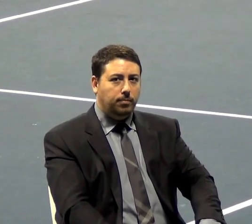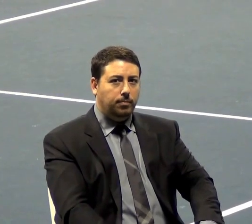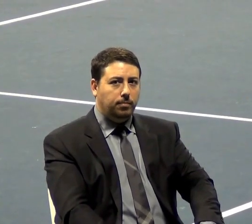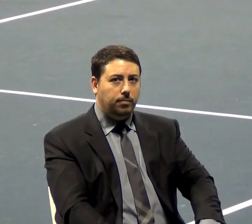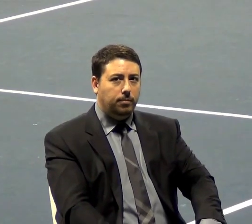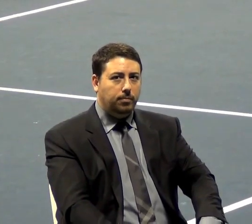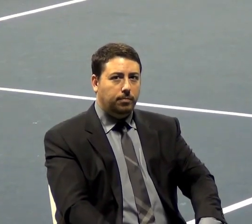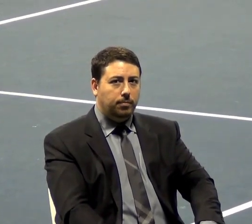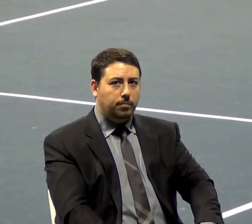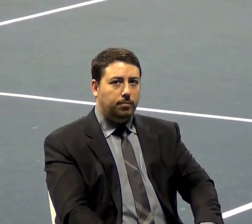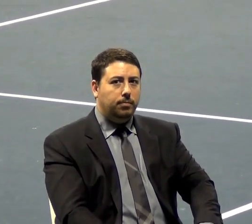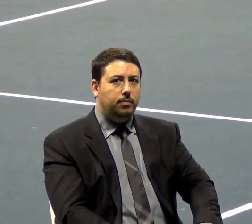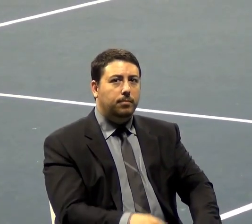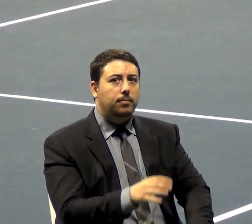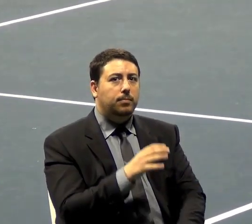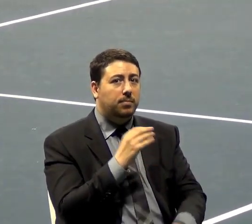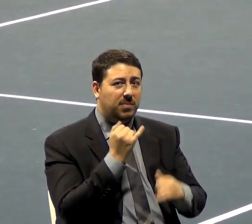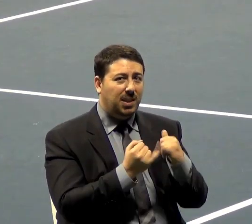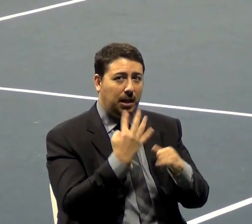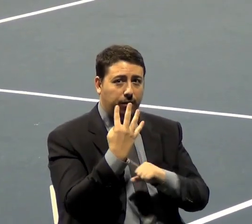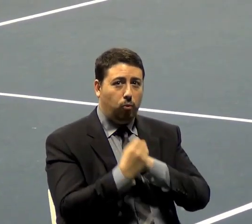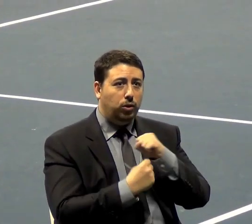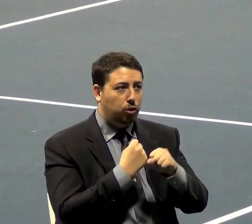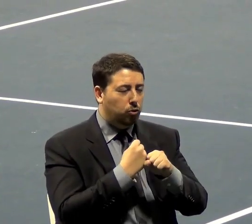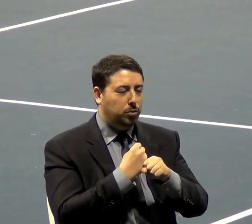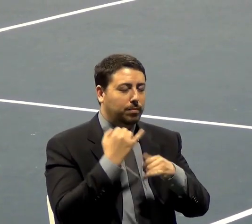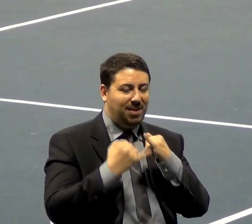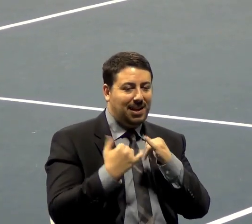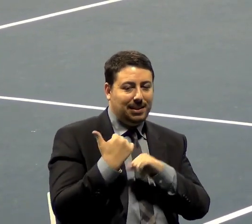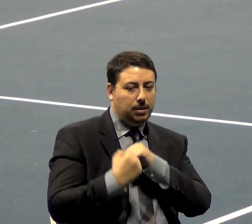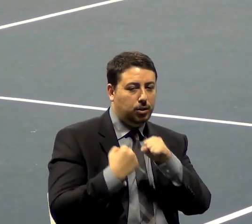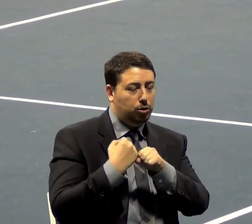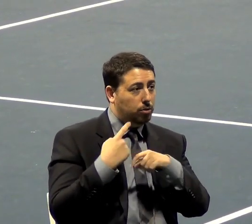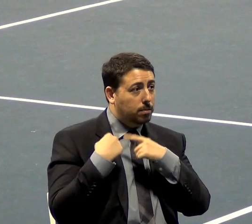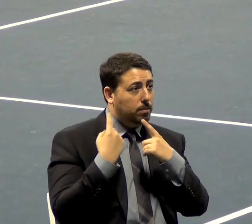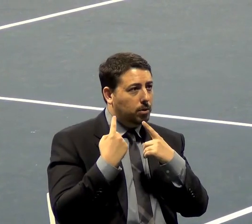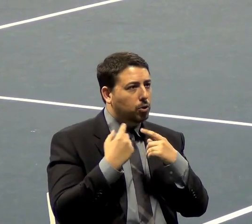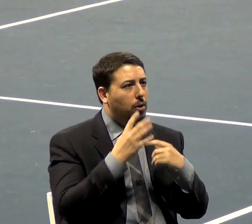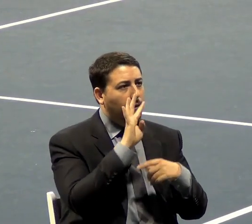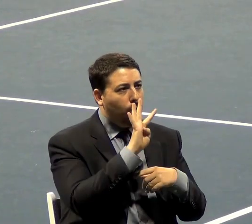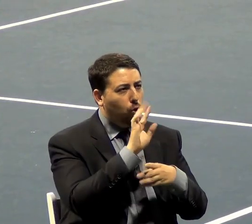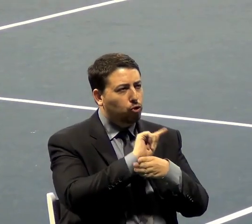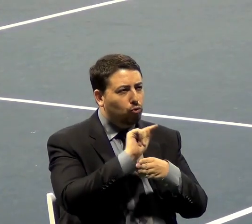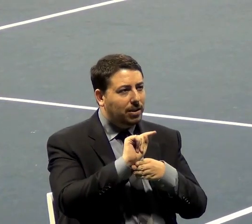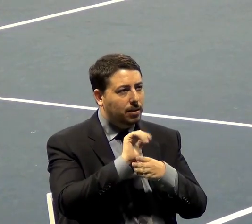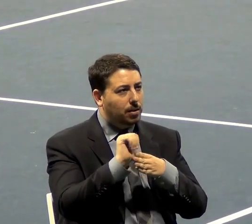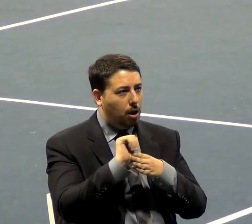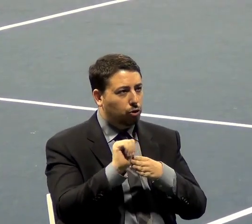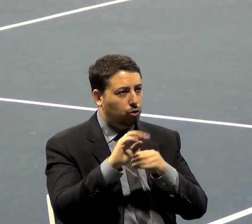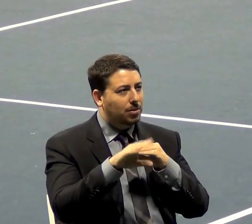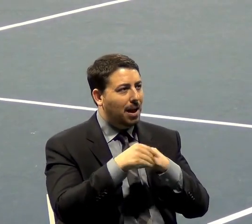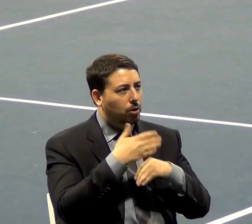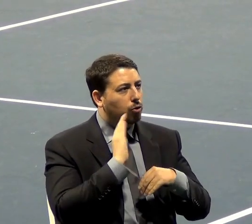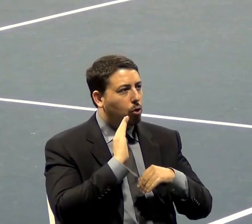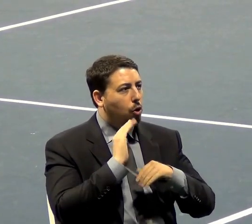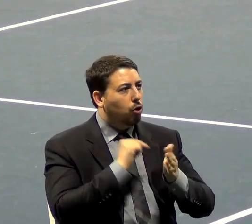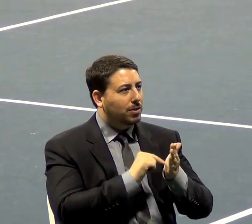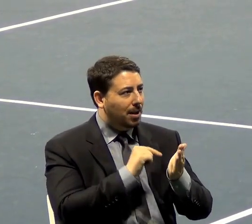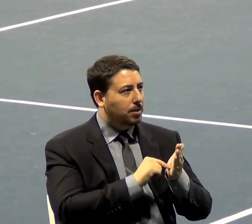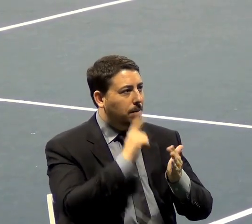In the last four years, in the last ten years, there's $4 trillion added to our national debt due to the wars going on in the Middle East.